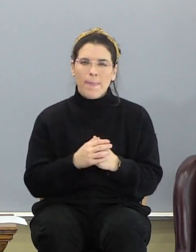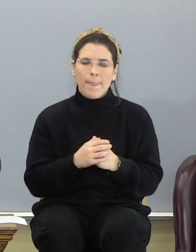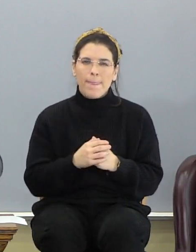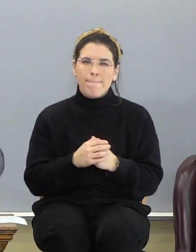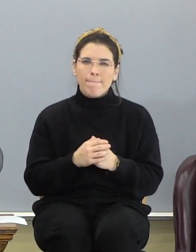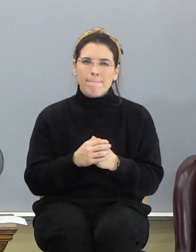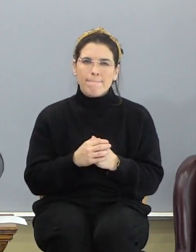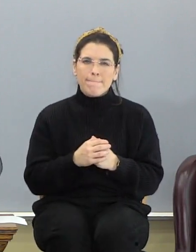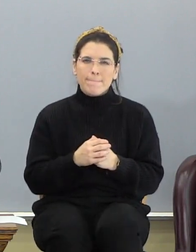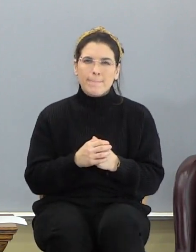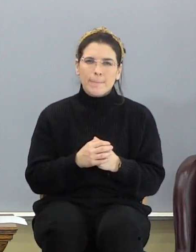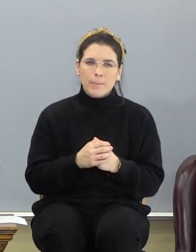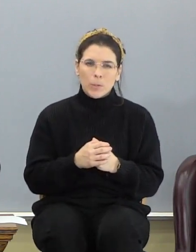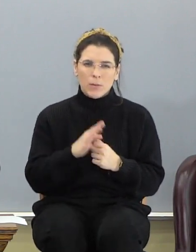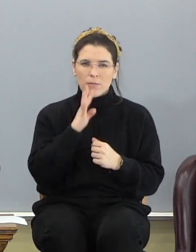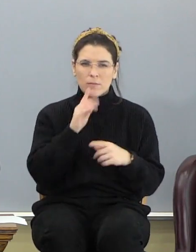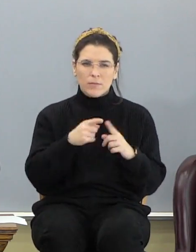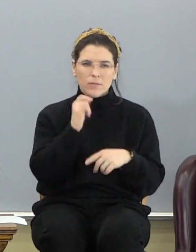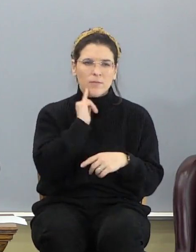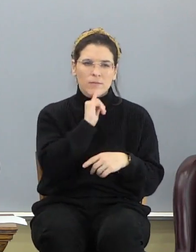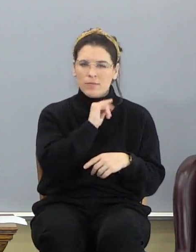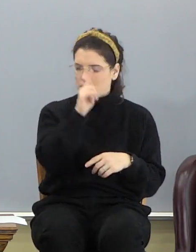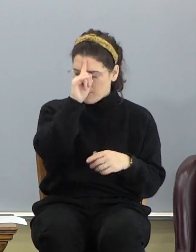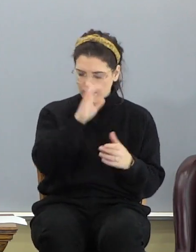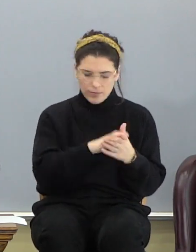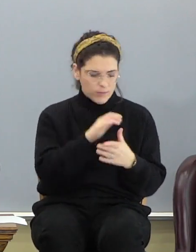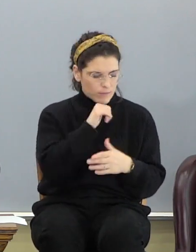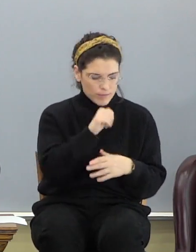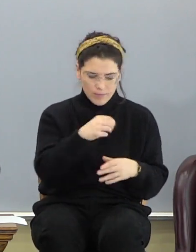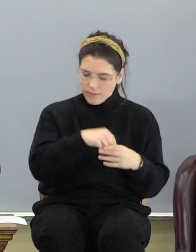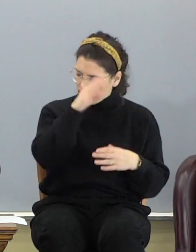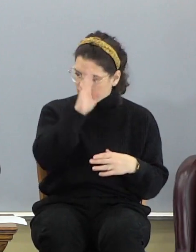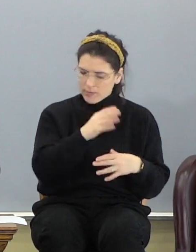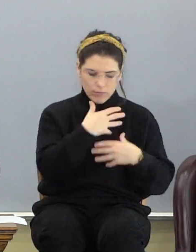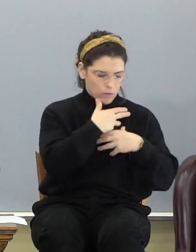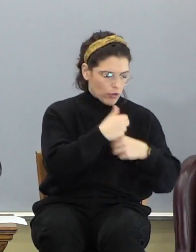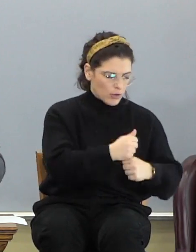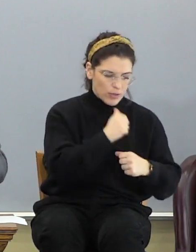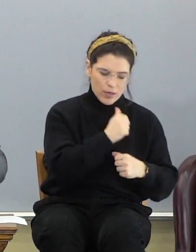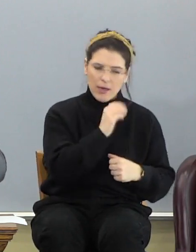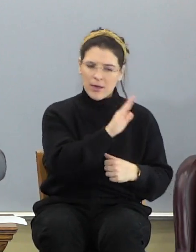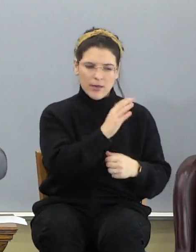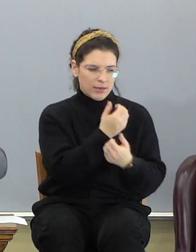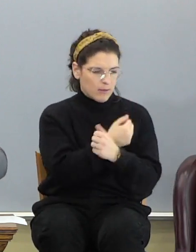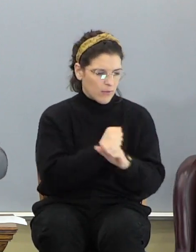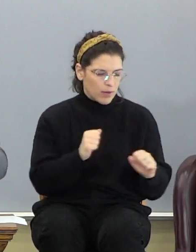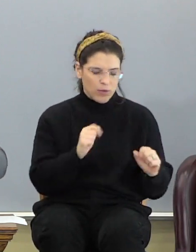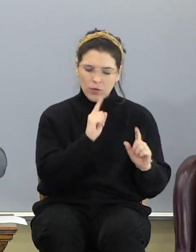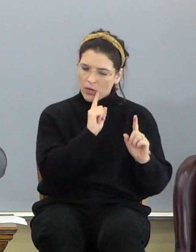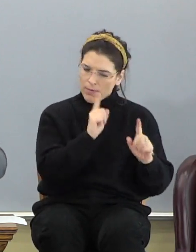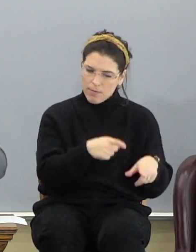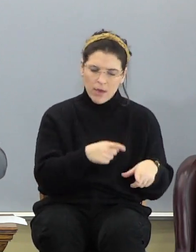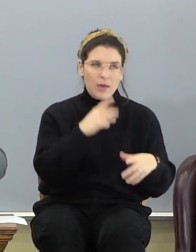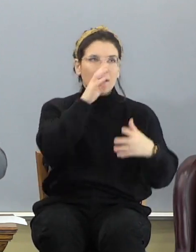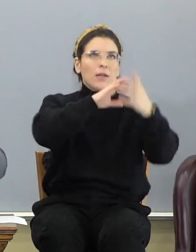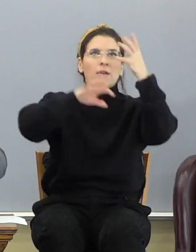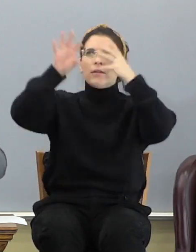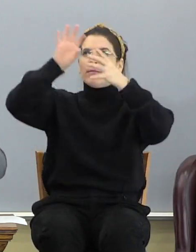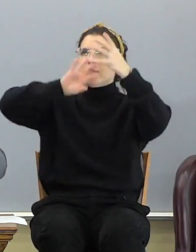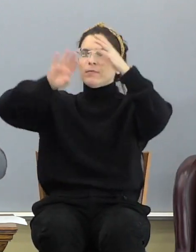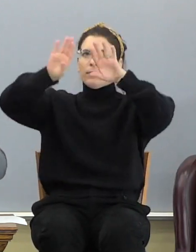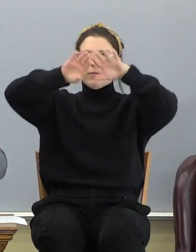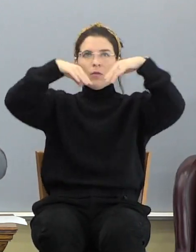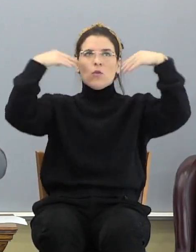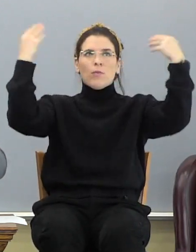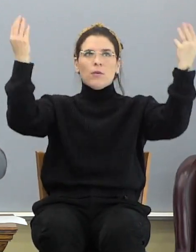Because they believe, talk about Israel, because they believed not in God and trusted not in his salvation. Though he had commanded the clouds from above and opened